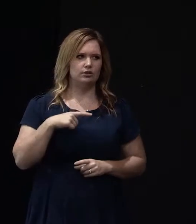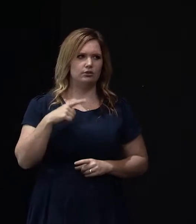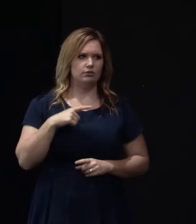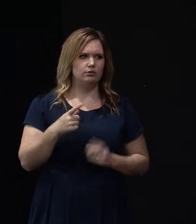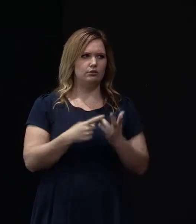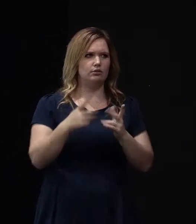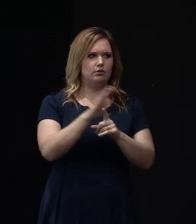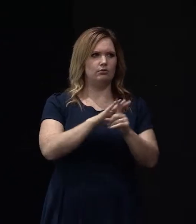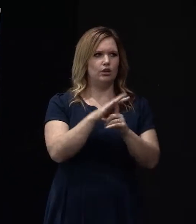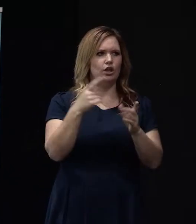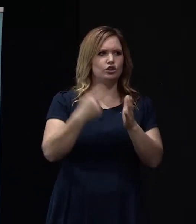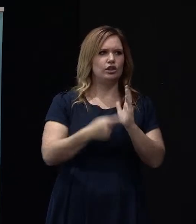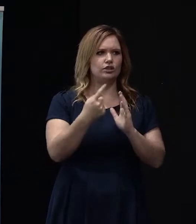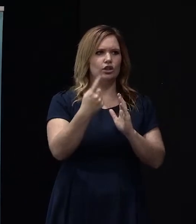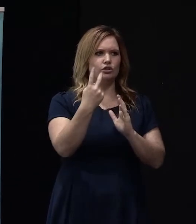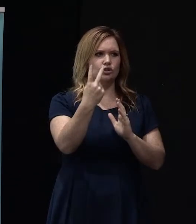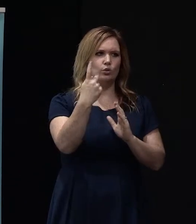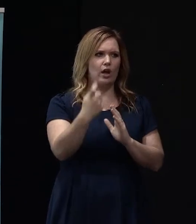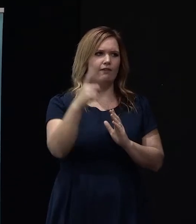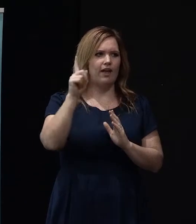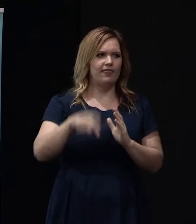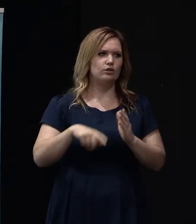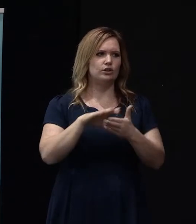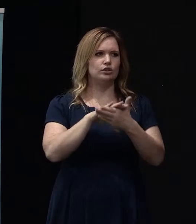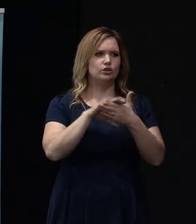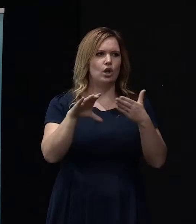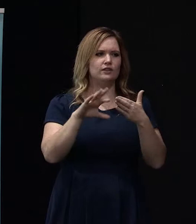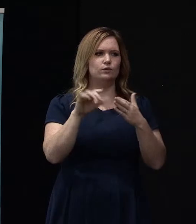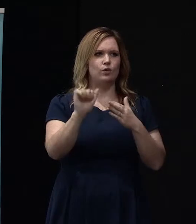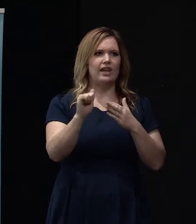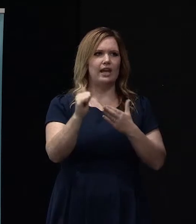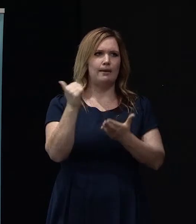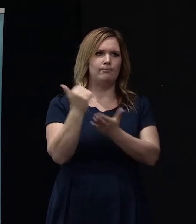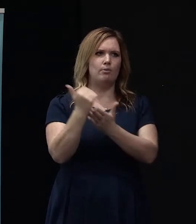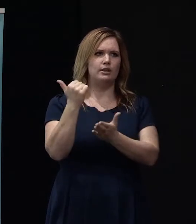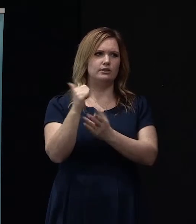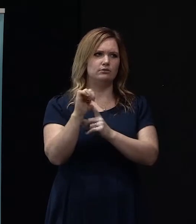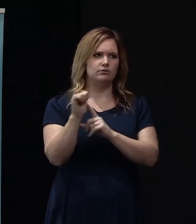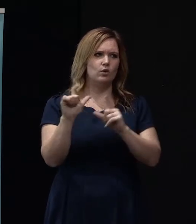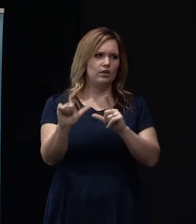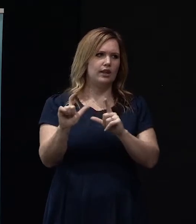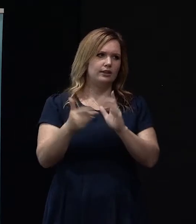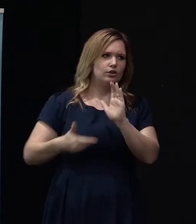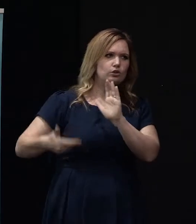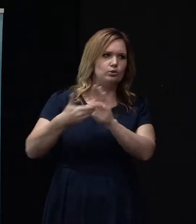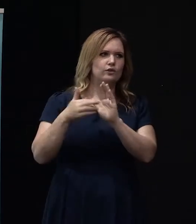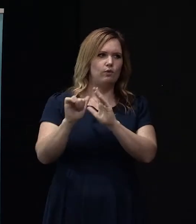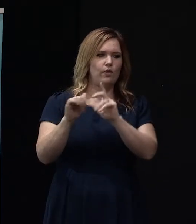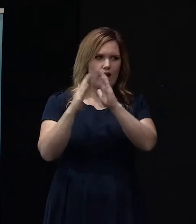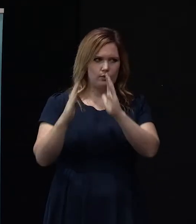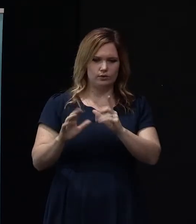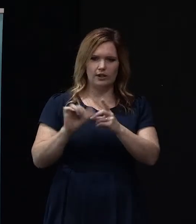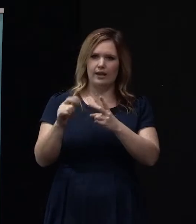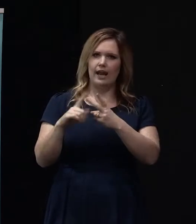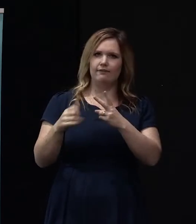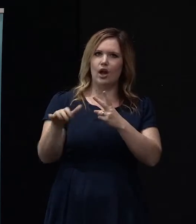something like two, two and a half thousand dollars for their permit or their contribution to a house. And then you've got